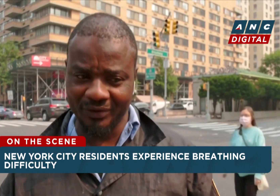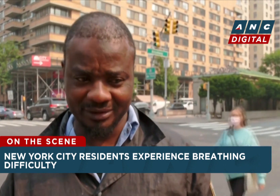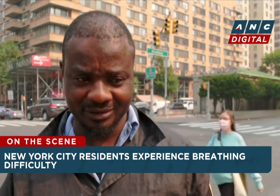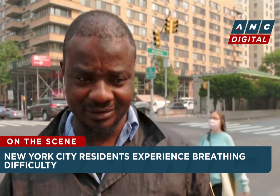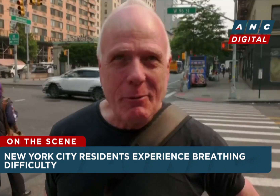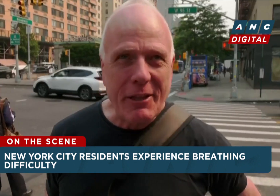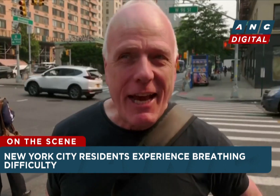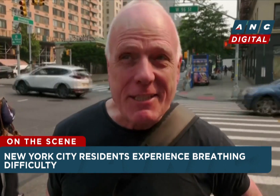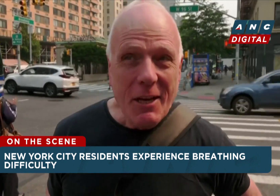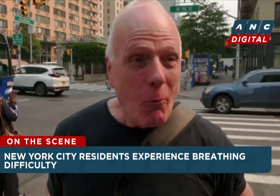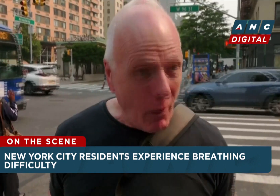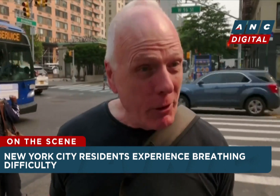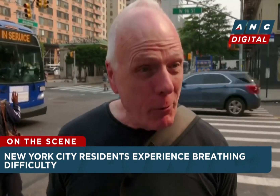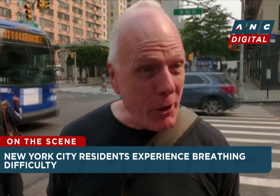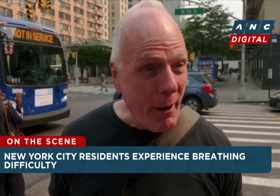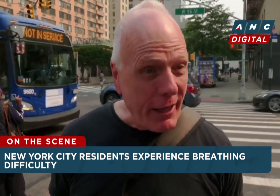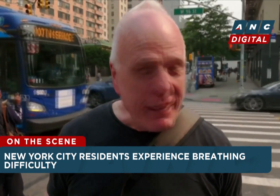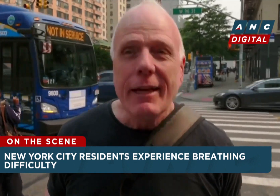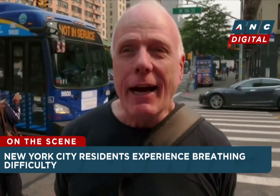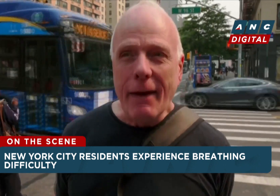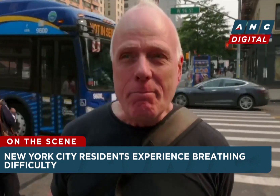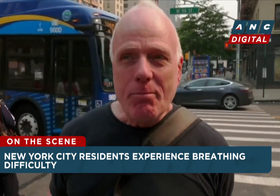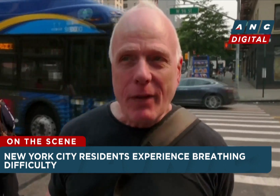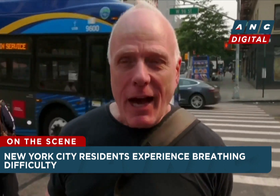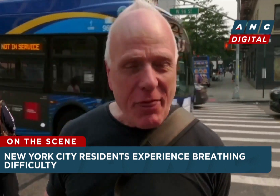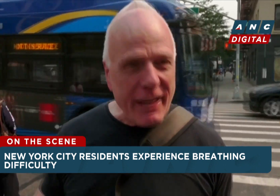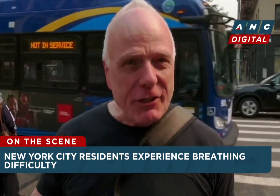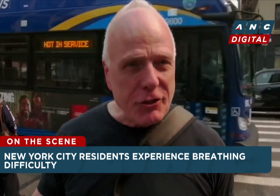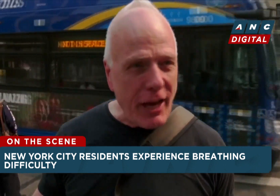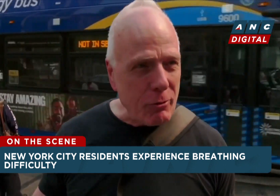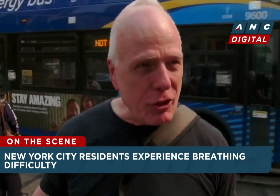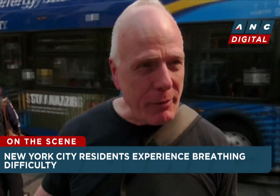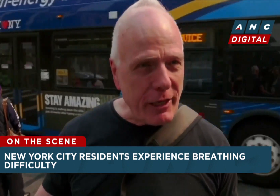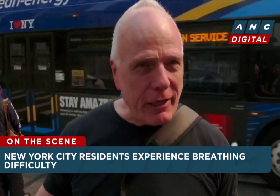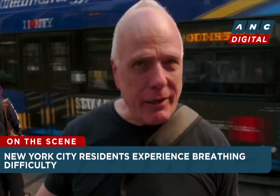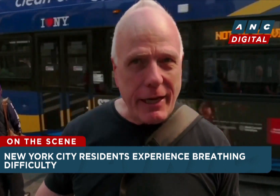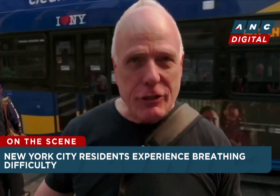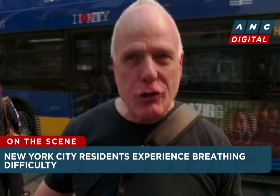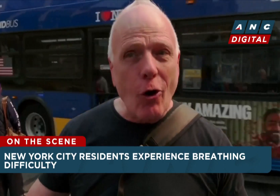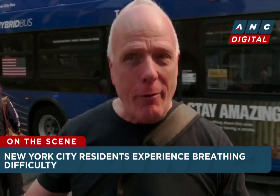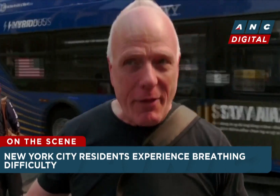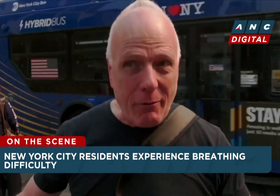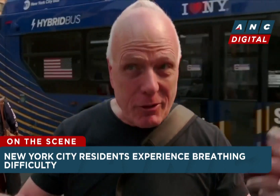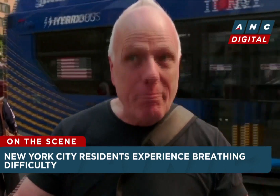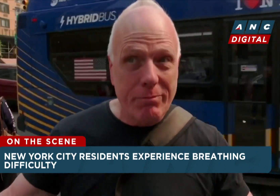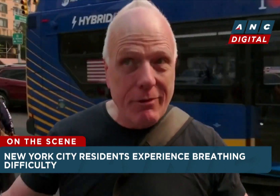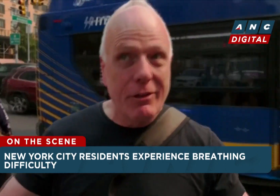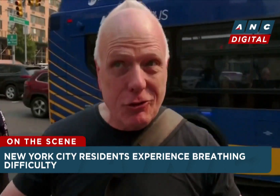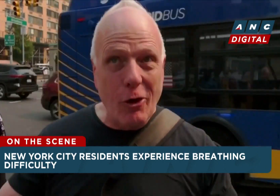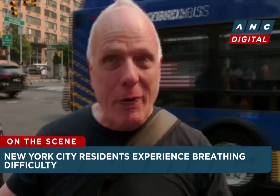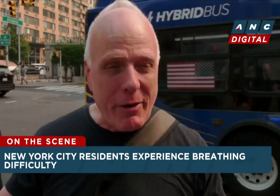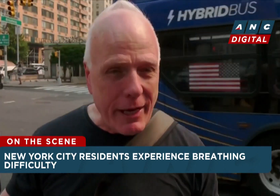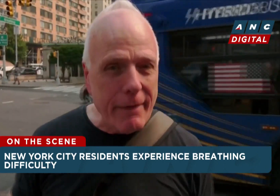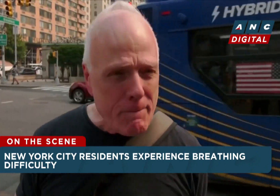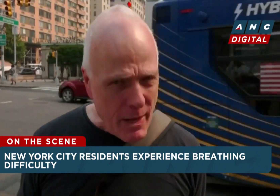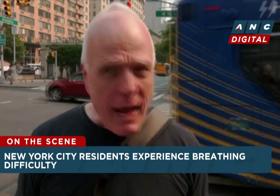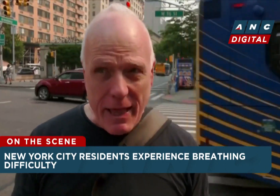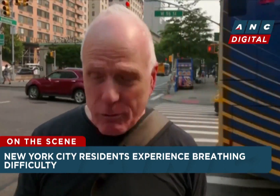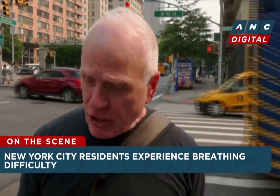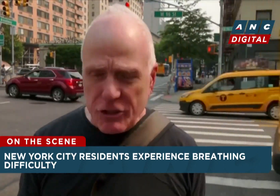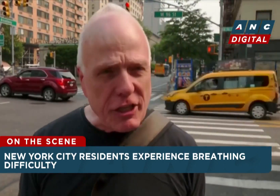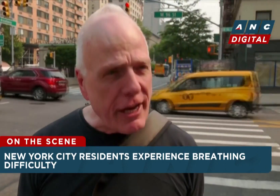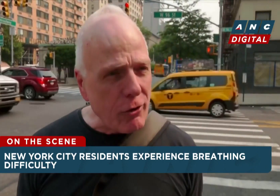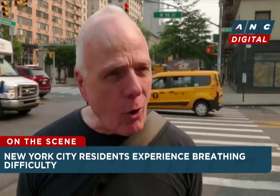outside often. What about the haze? Well, I'm a little worried about it. I thought yesterday it was going to be a storm. I thought it was a storm coming in,